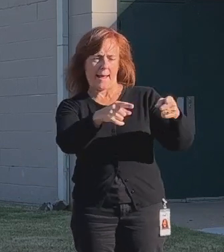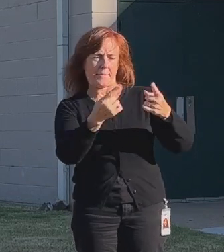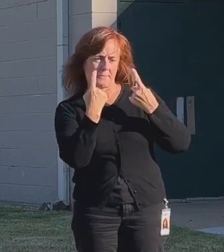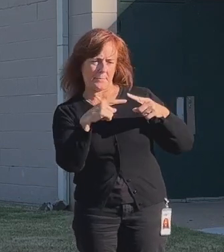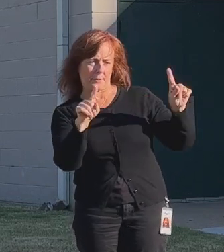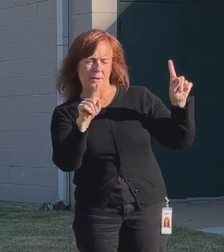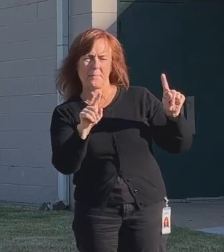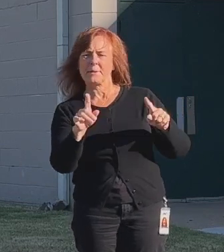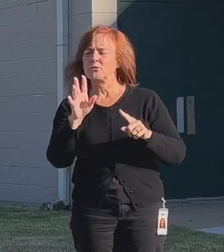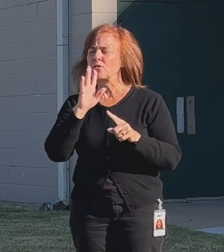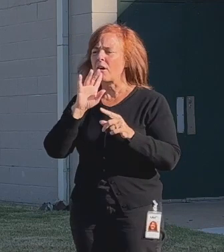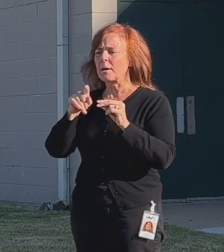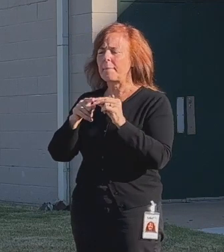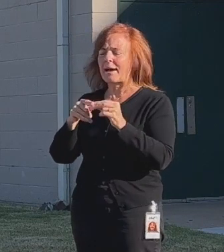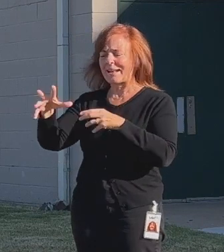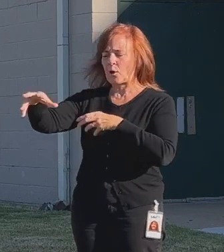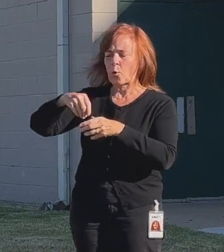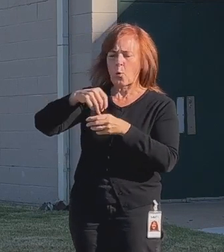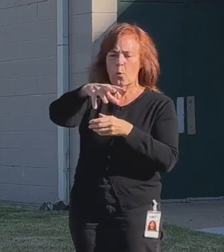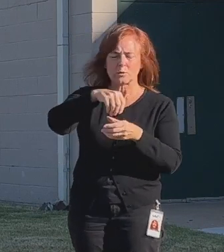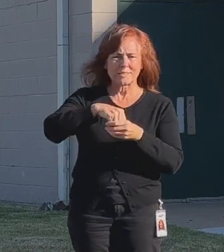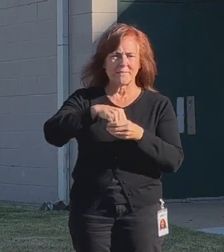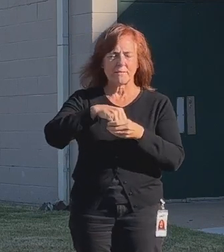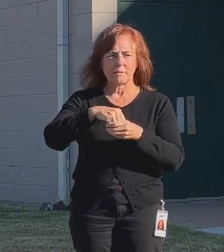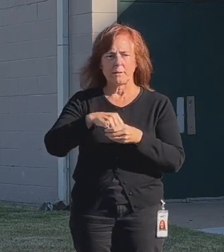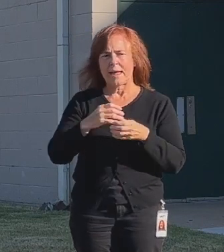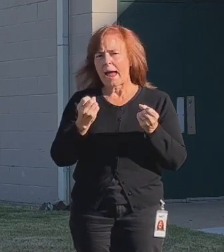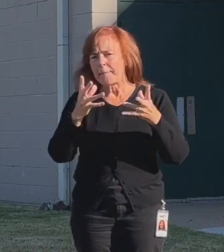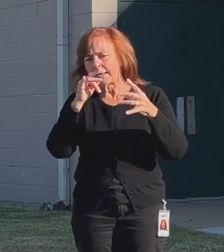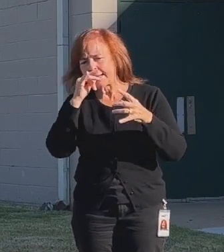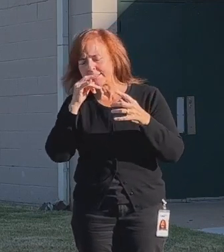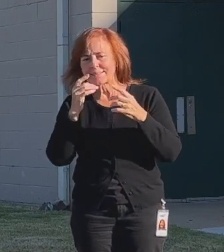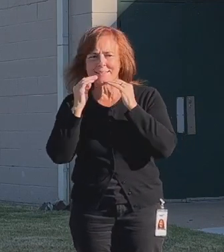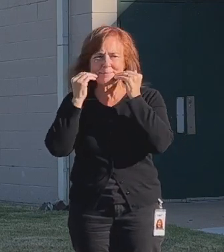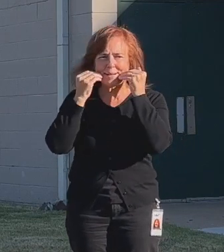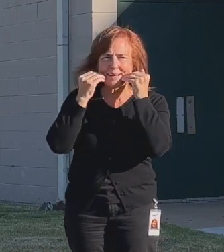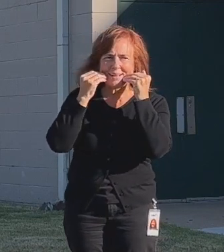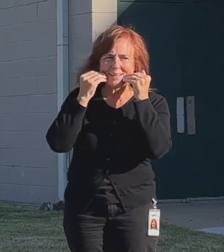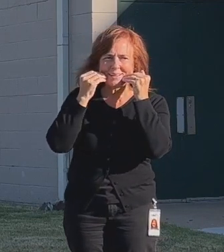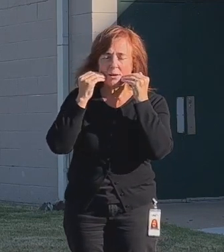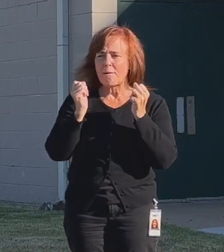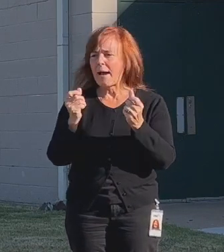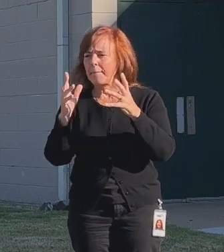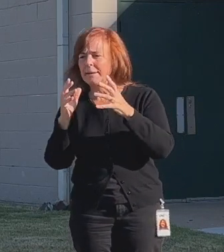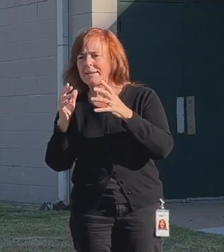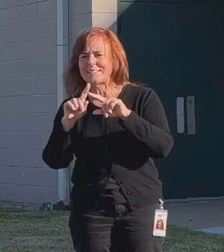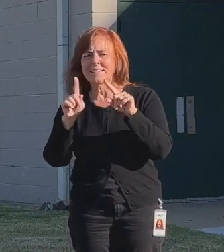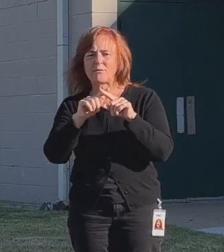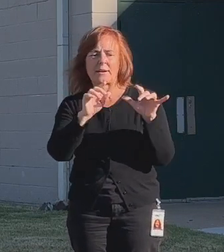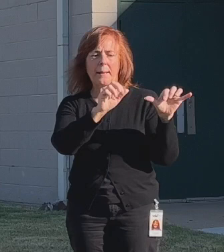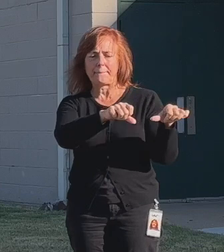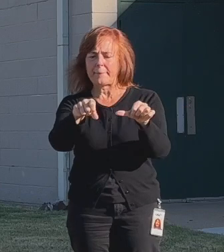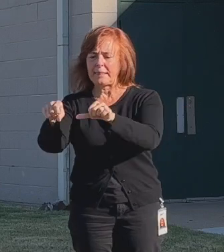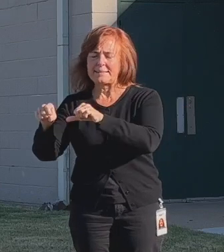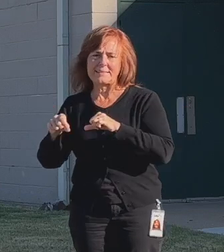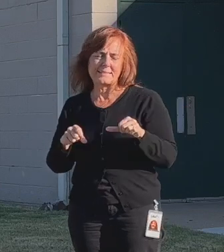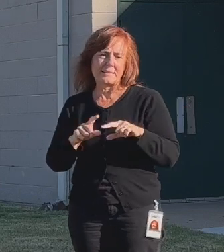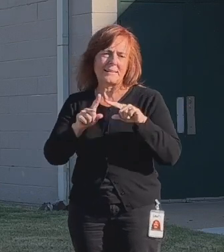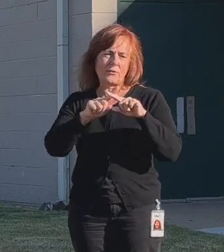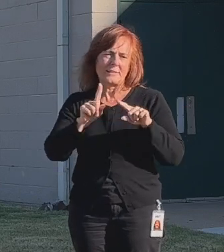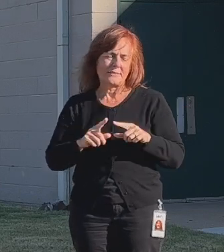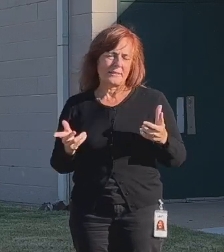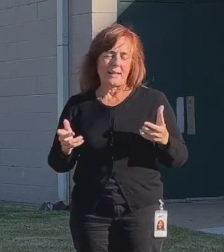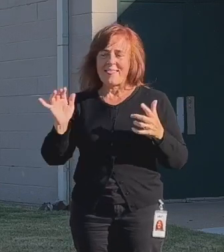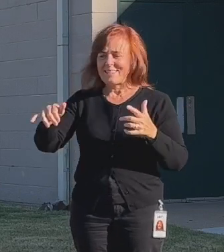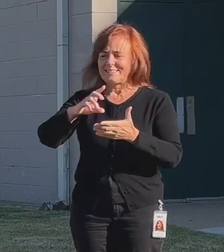But when you start talking about inclusivity, how many kids can you get to smile with how many different abilities? And that's